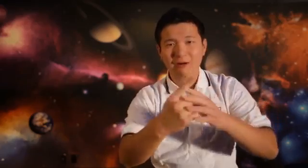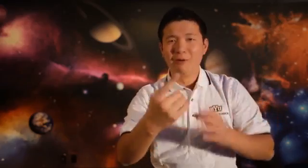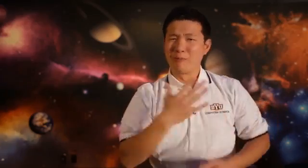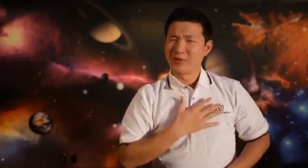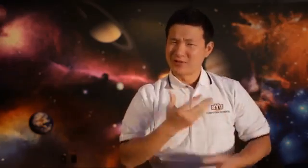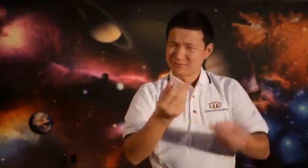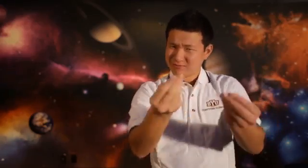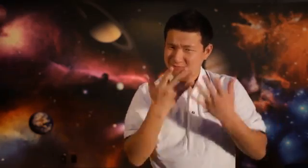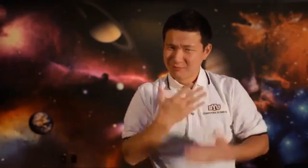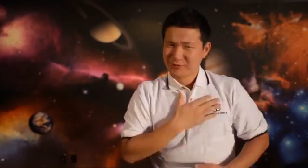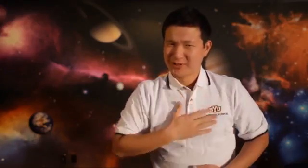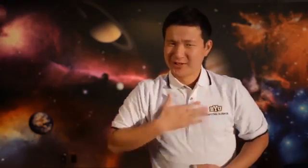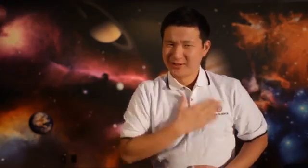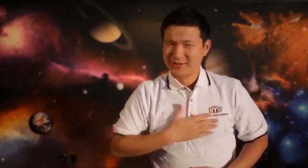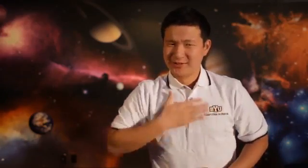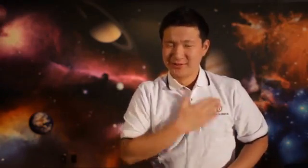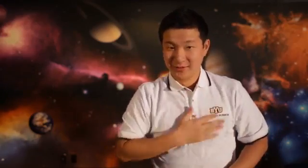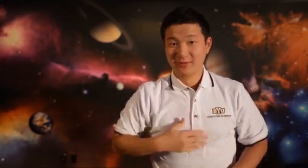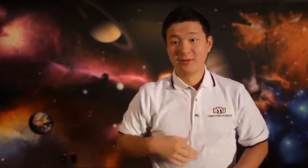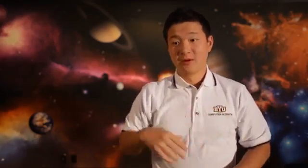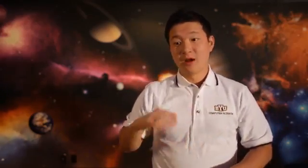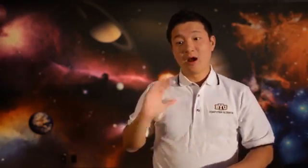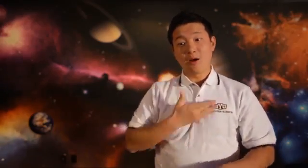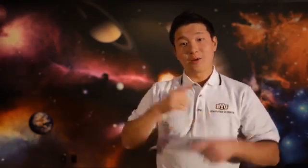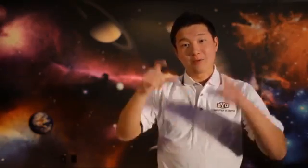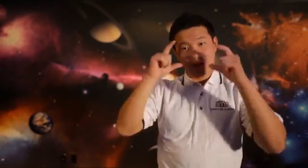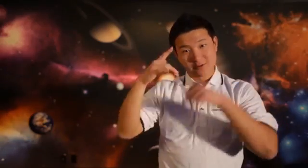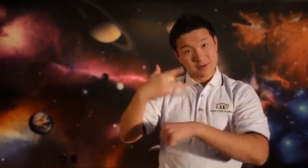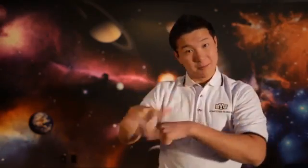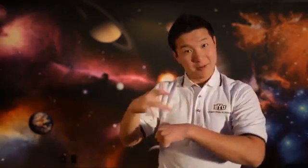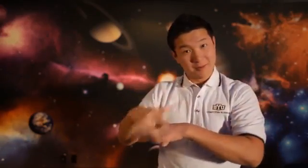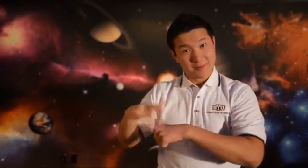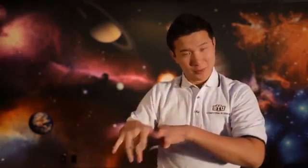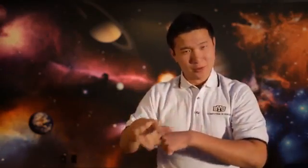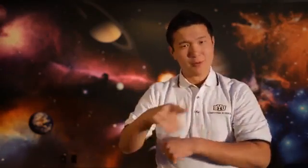If you have new ideas, please feel free to let us know.